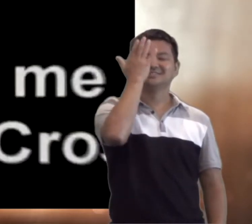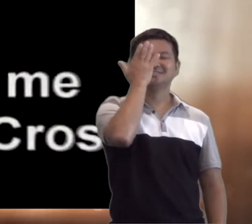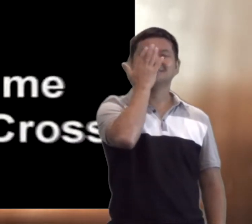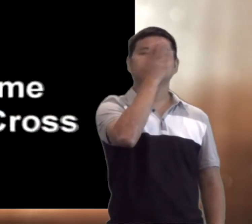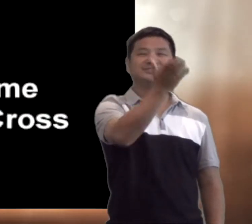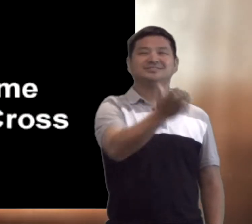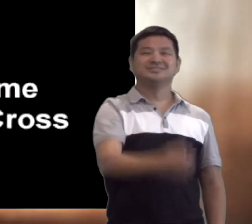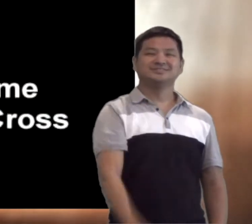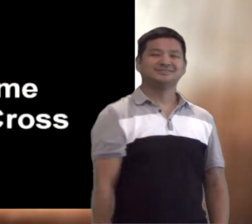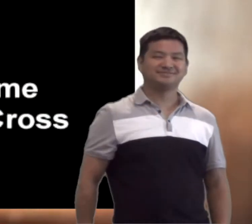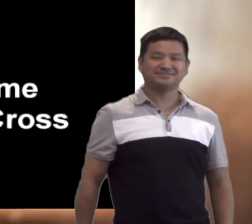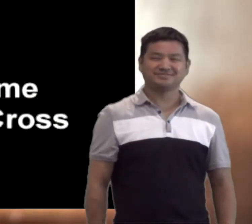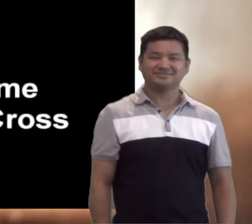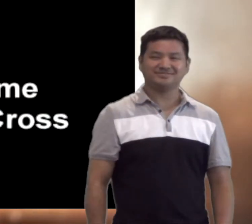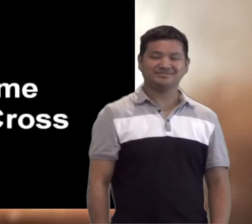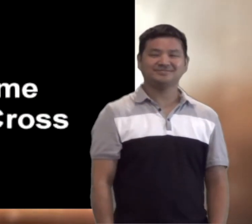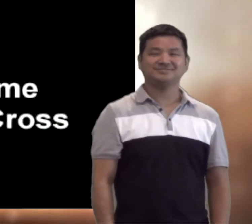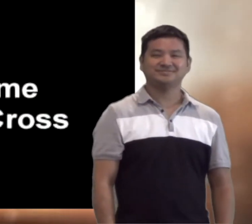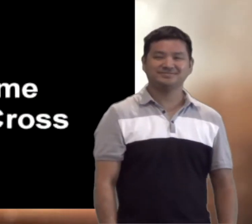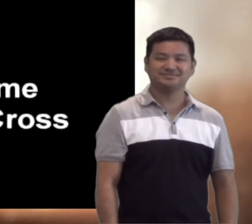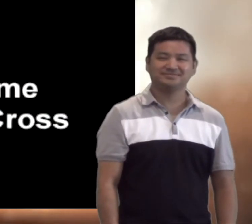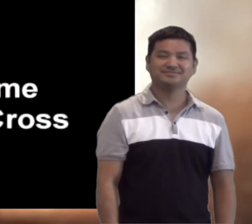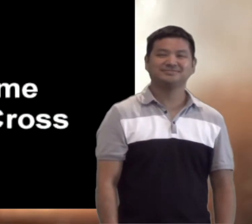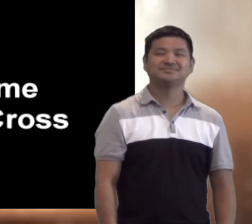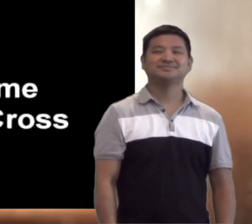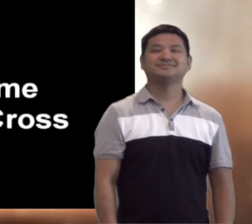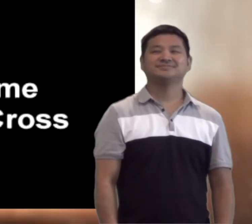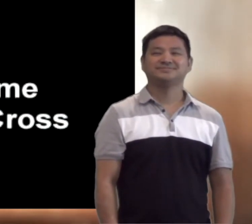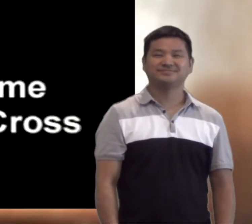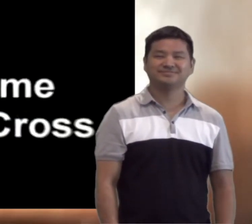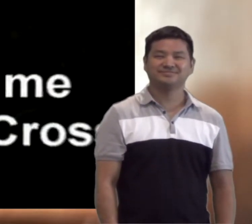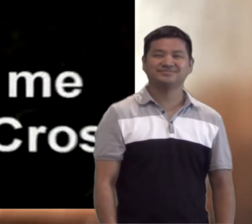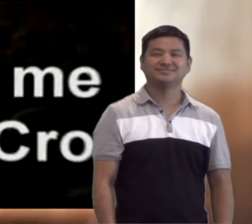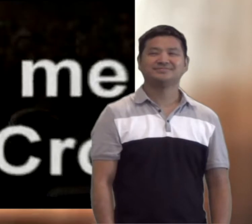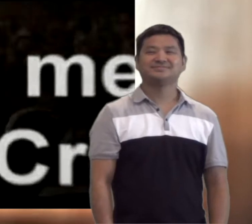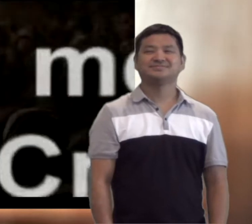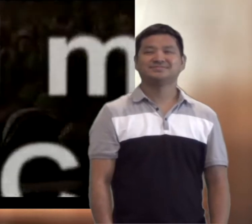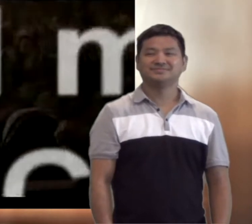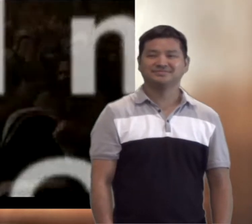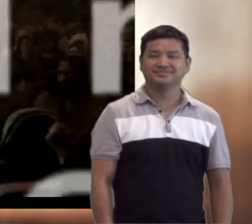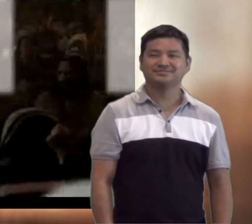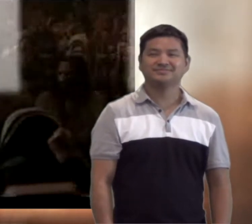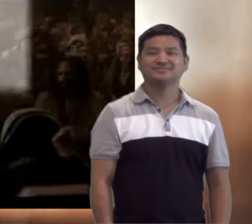Lead me to the cross.